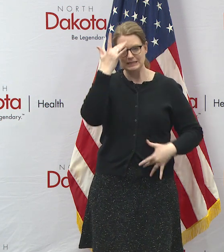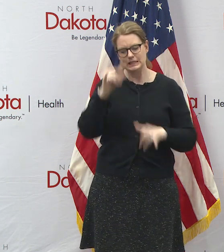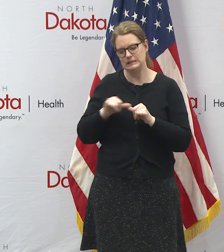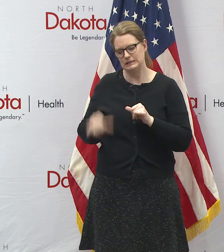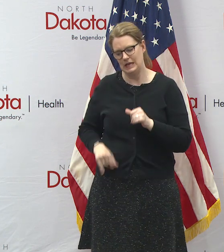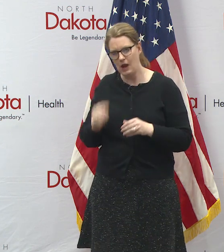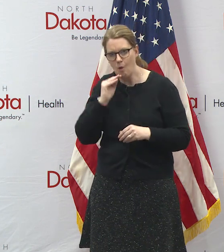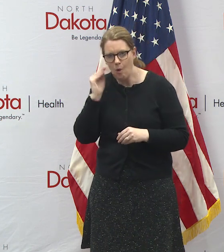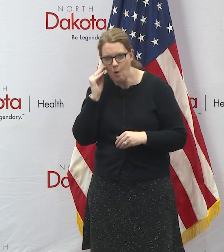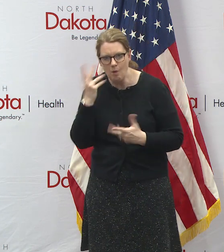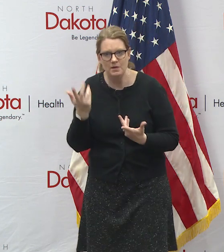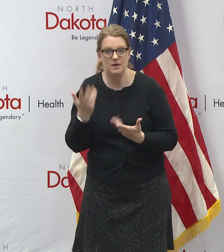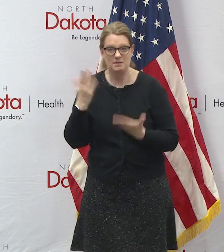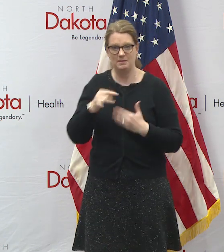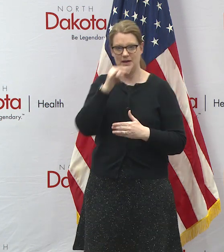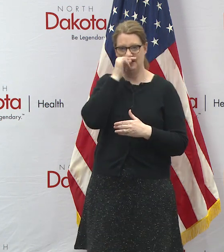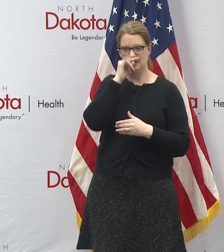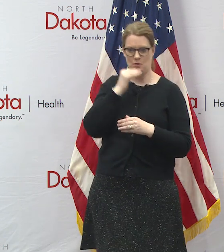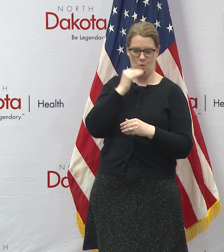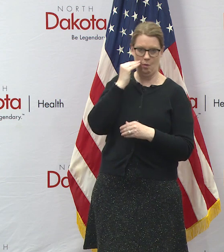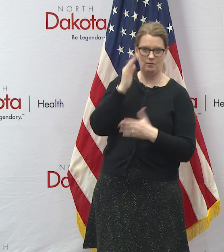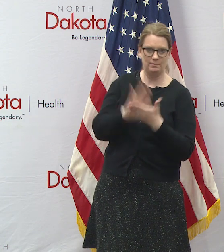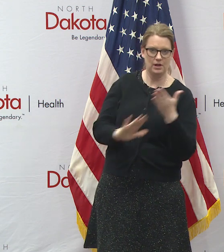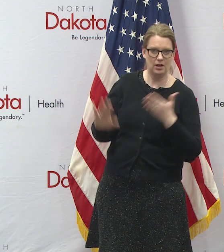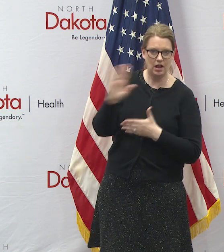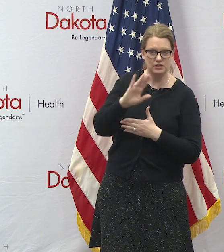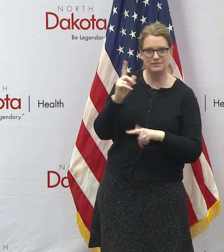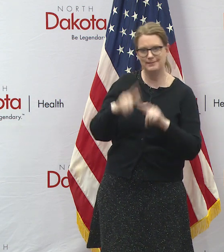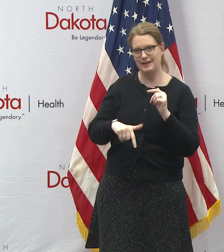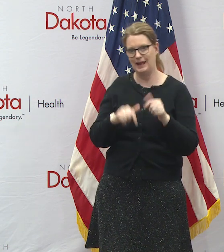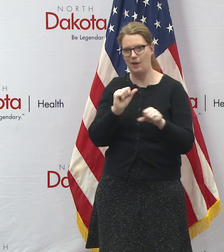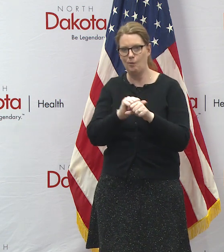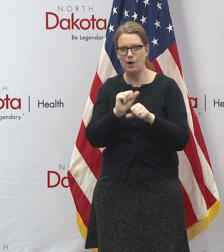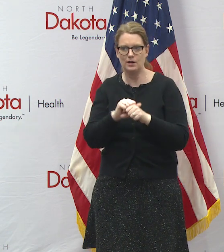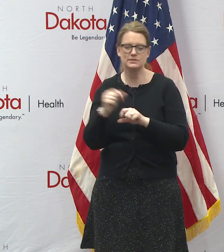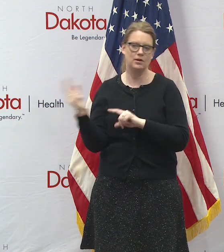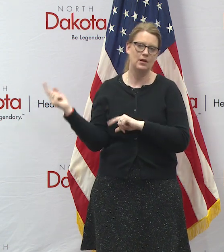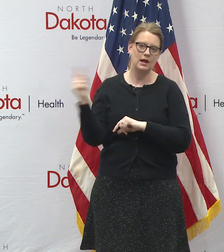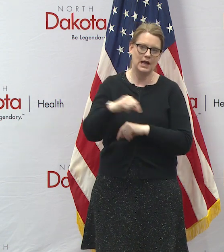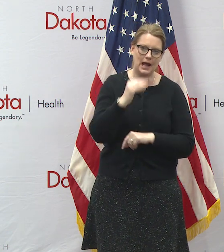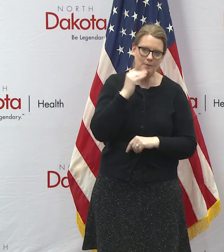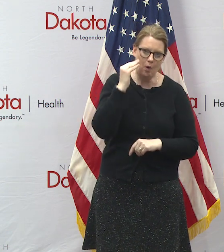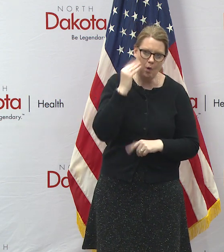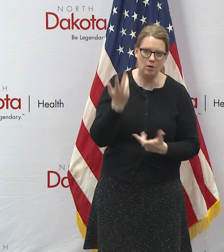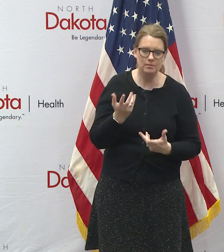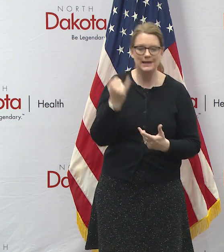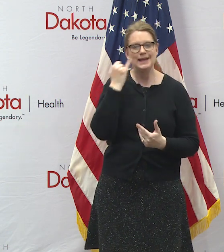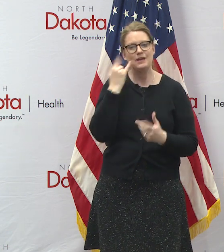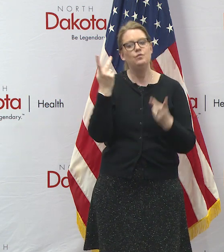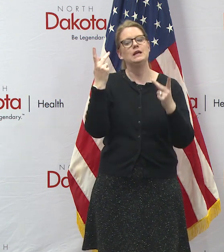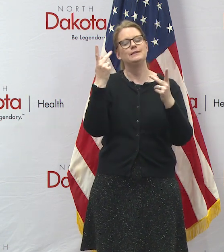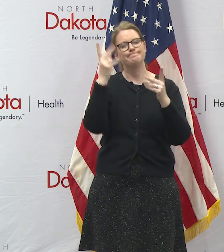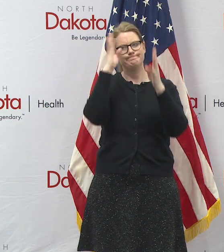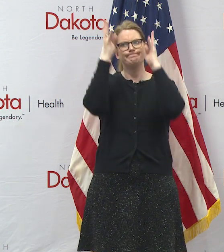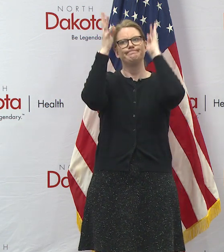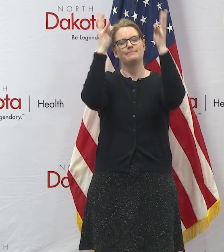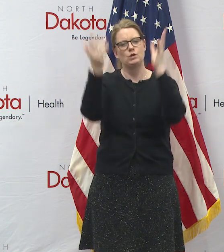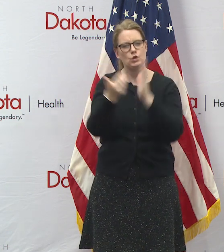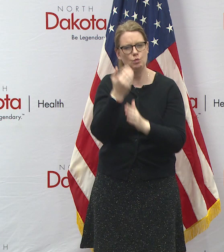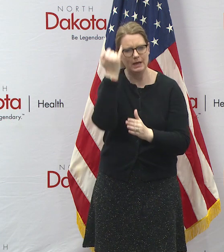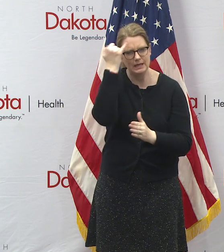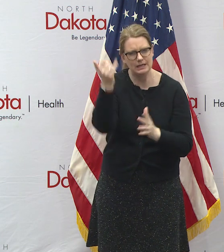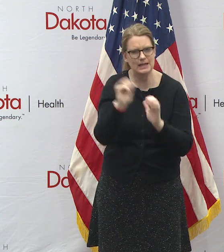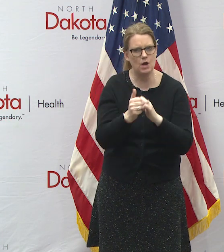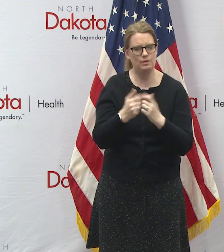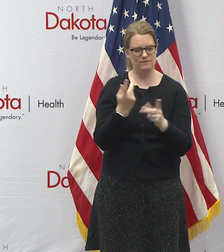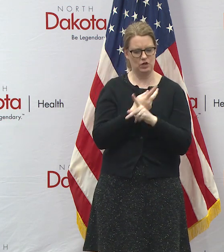maybe they're out of college right now maybe they're not at work maybe they can come home and help out but again working together we can work through these in a common